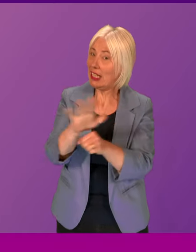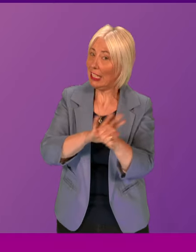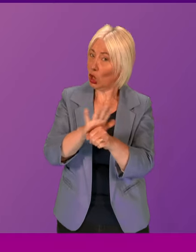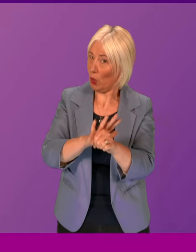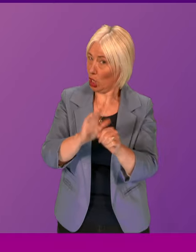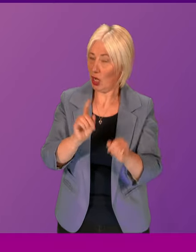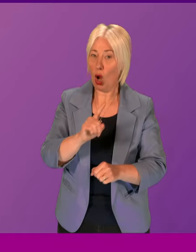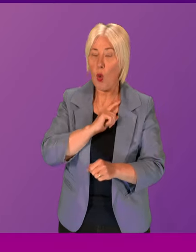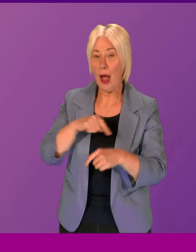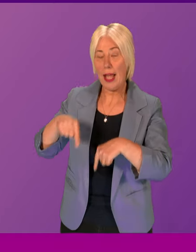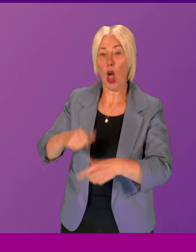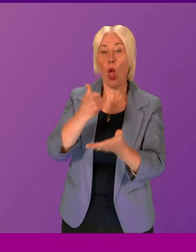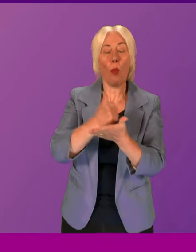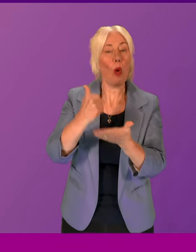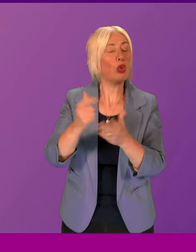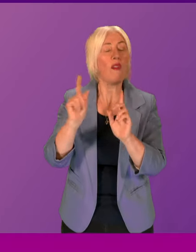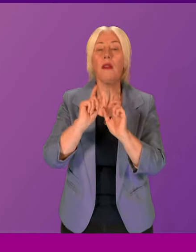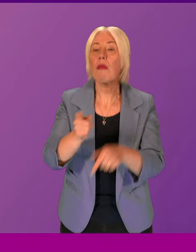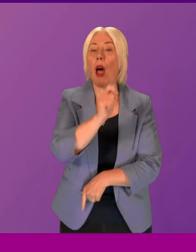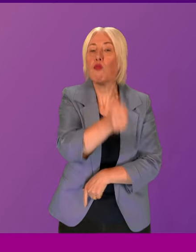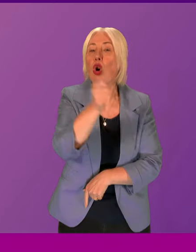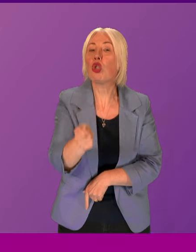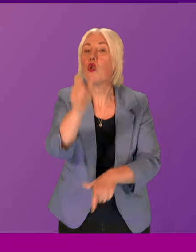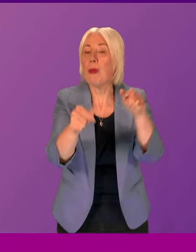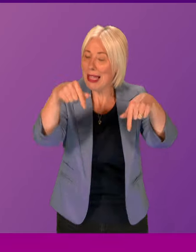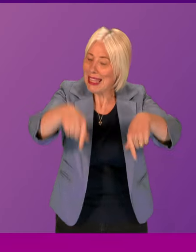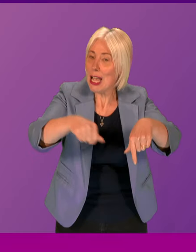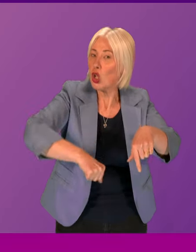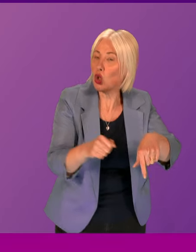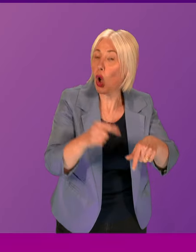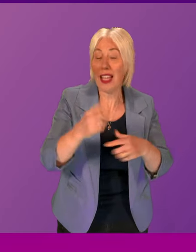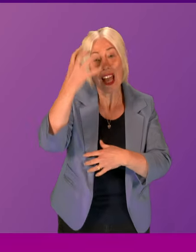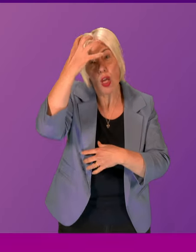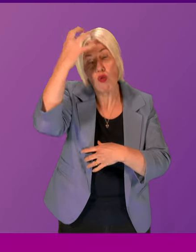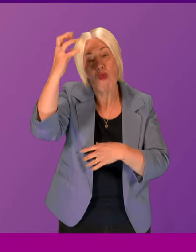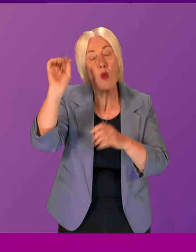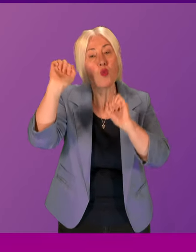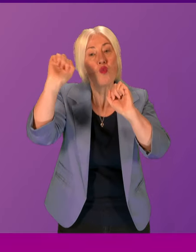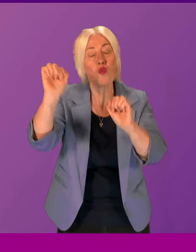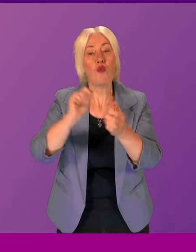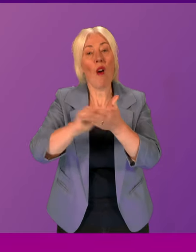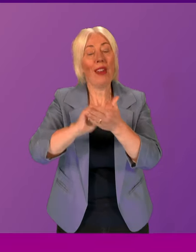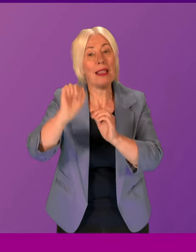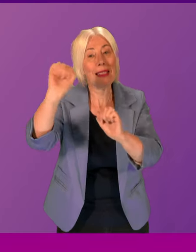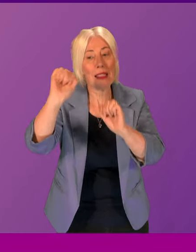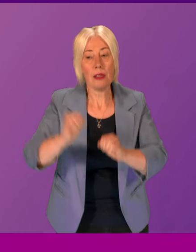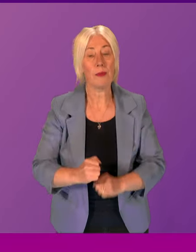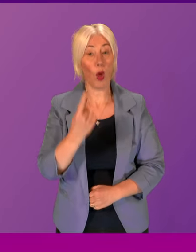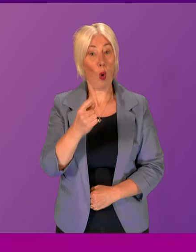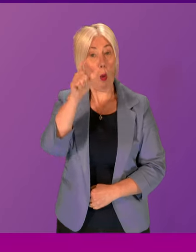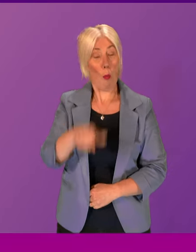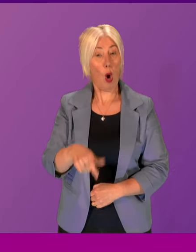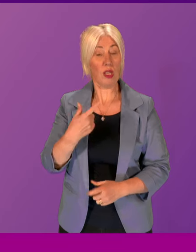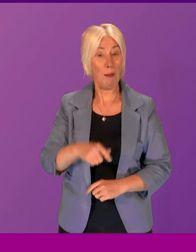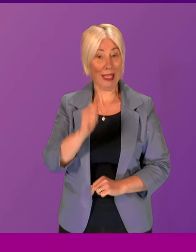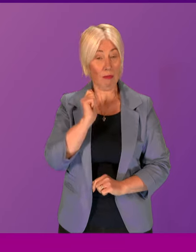The post office could not prosecute these individuals here. It was the Crown Office. One of those who was prosecuted,